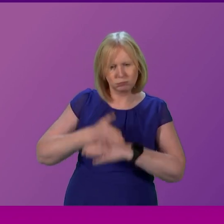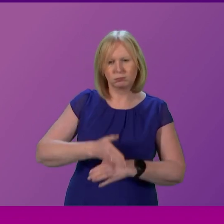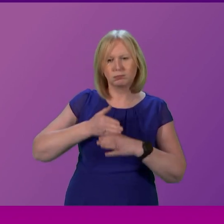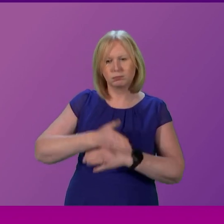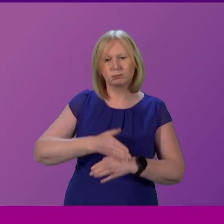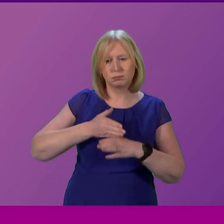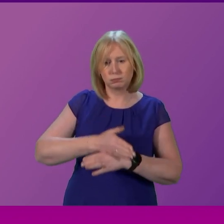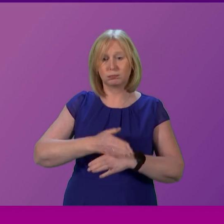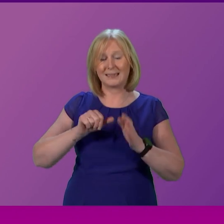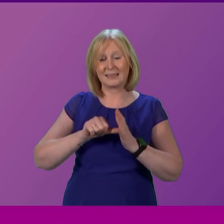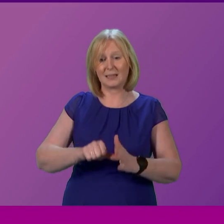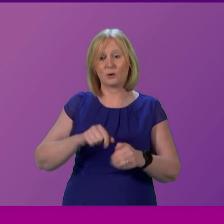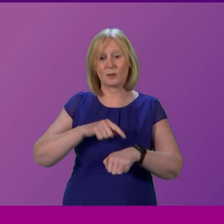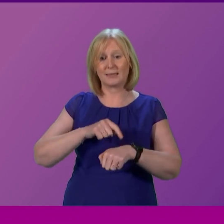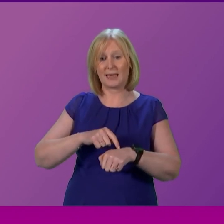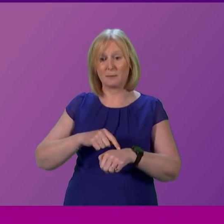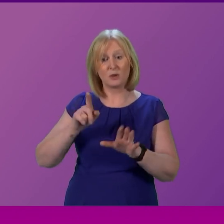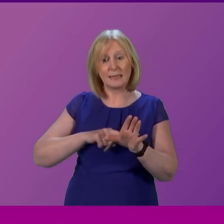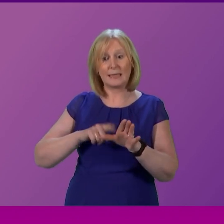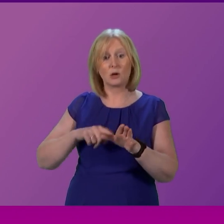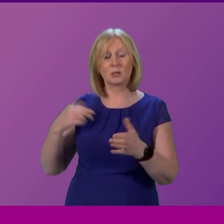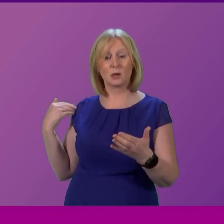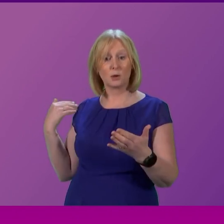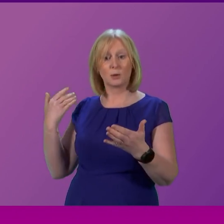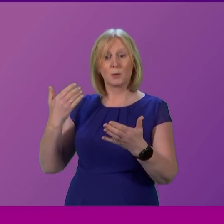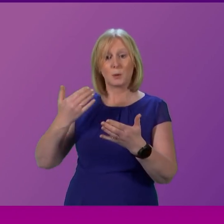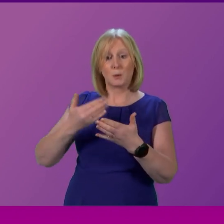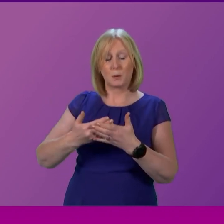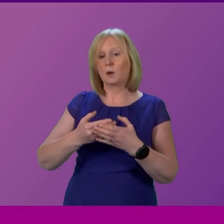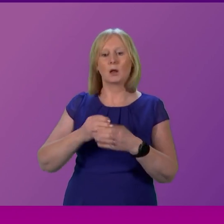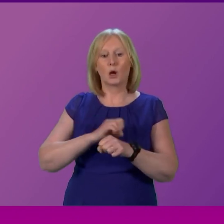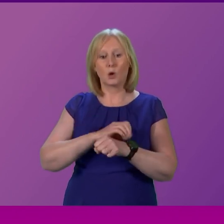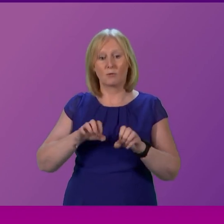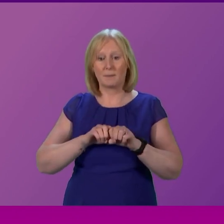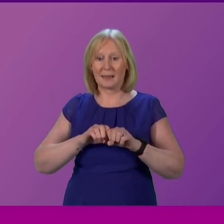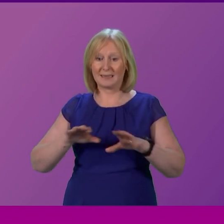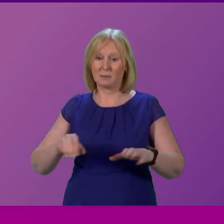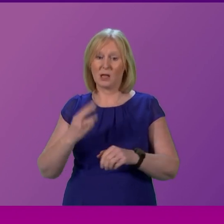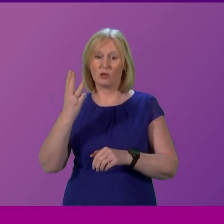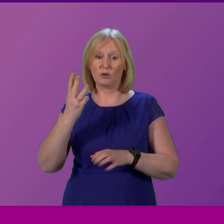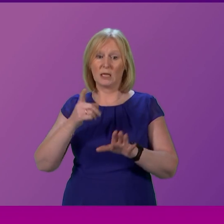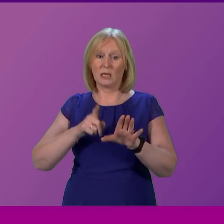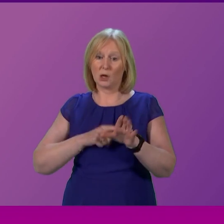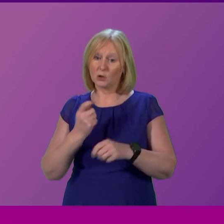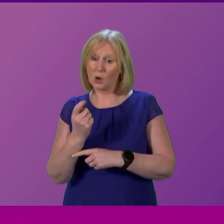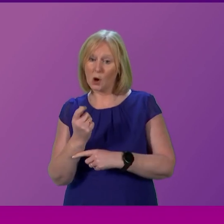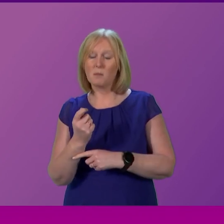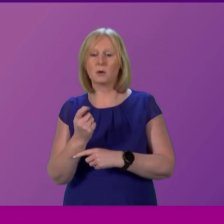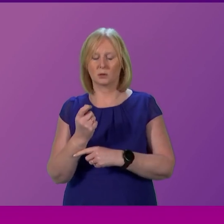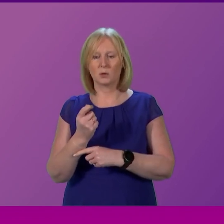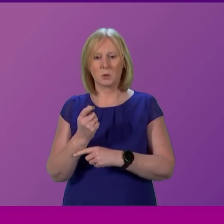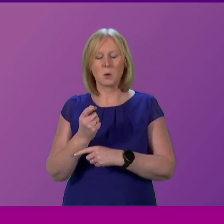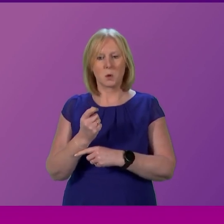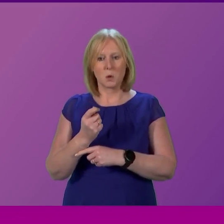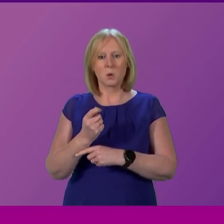challenging circumstances for years. The pressure of the pandemic, almost three years of a pandemic, has been